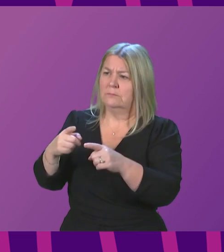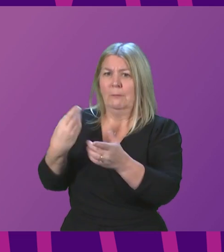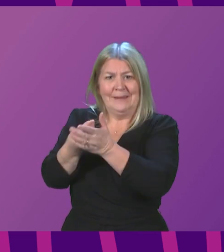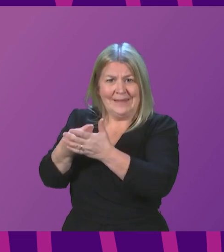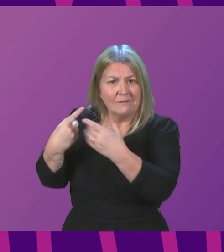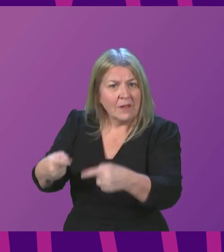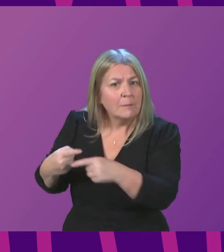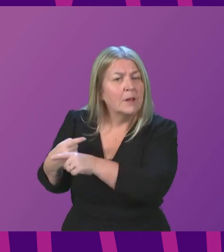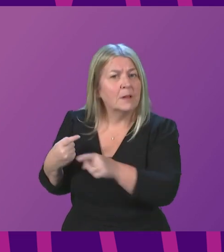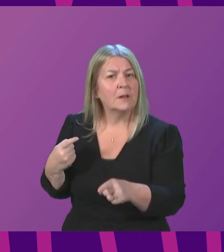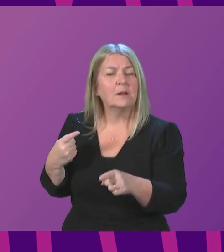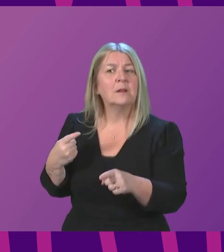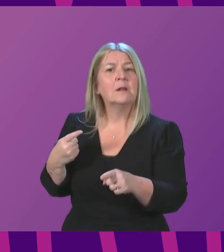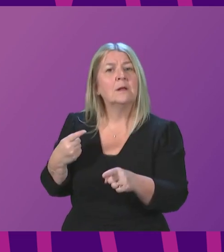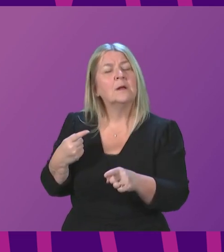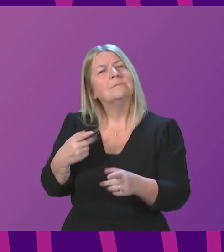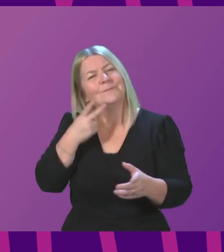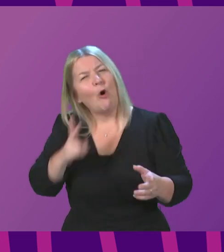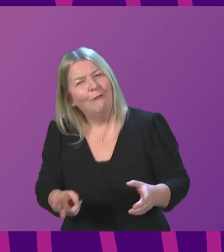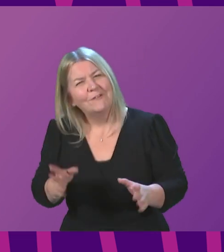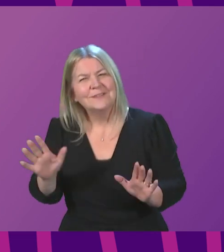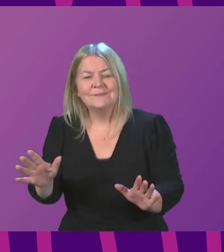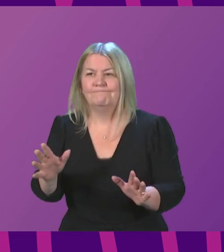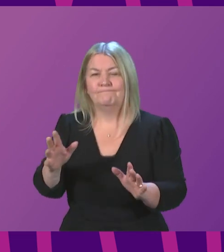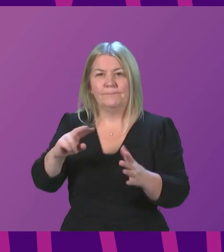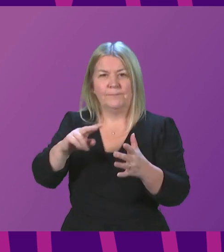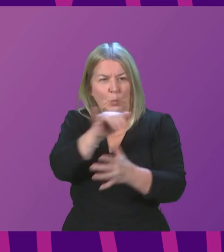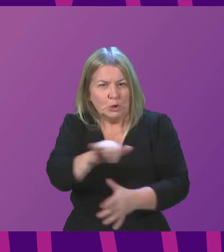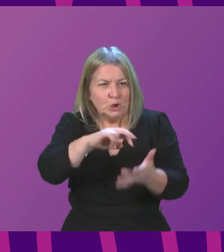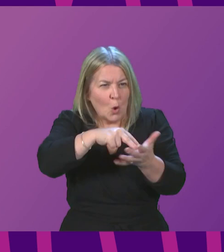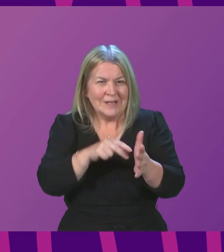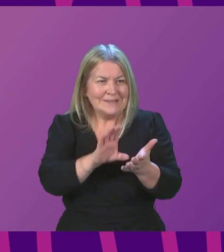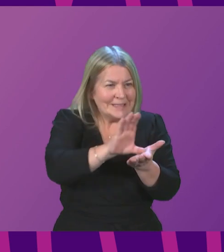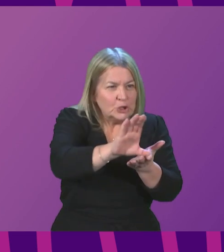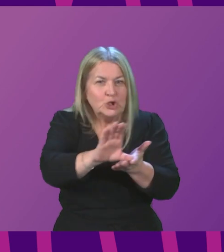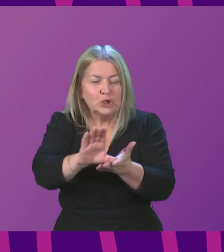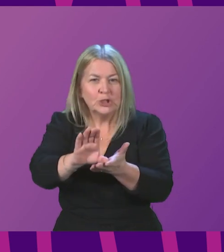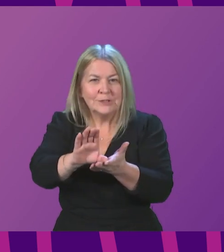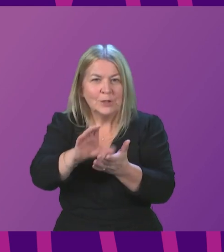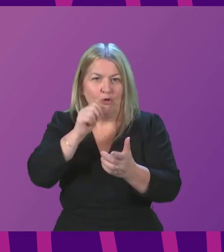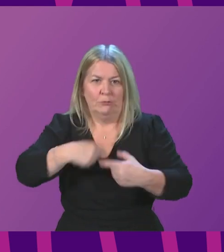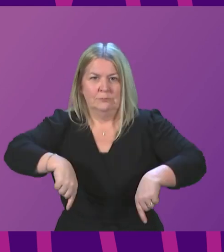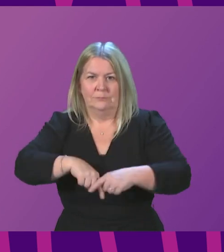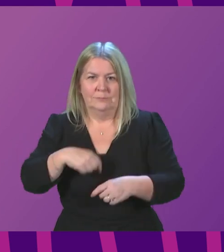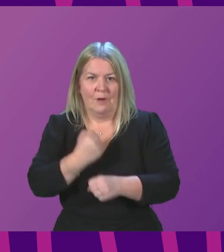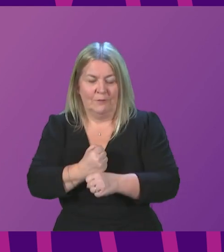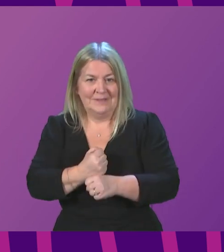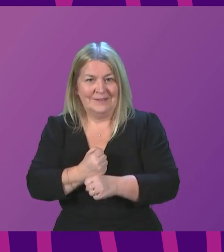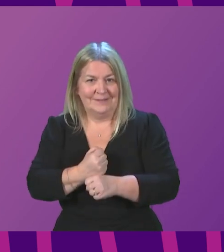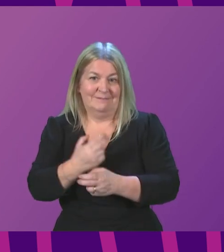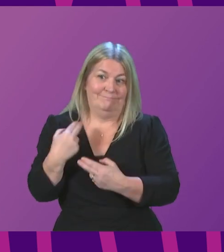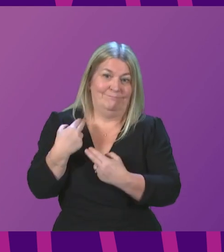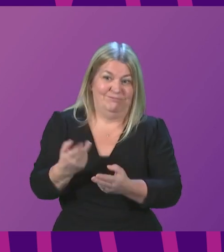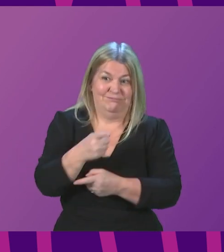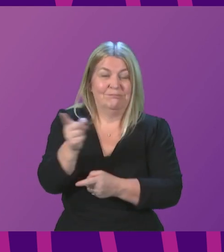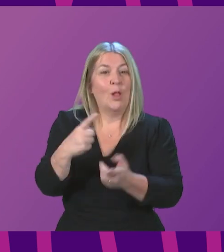because often not exclusively but often the decisions about which organisations are funded are taken by local authorities not by central government and I think it